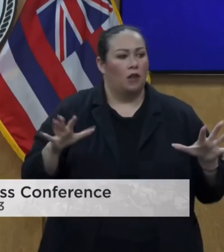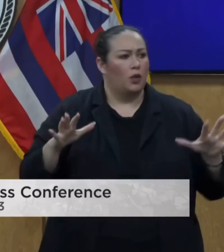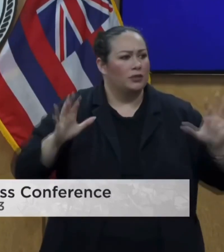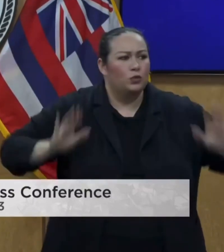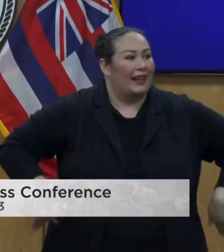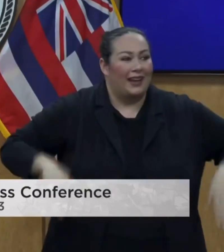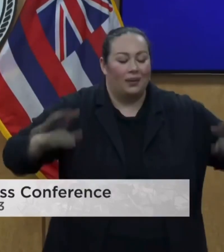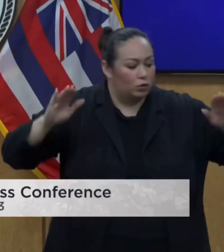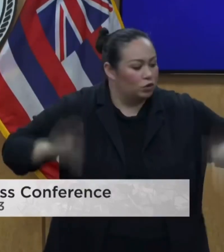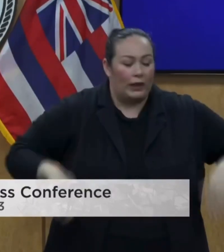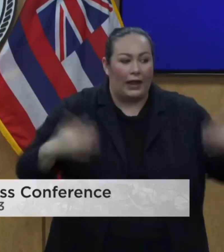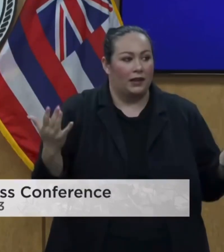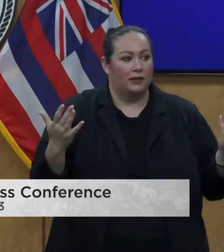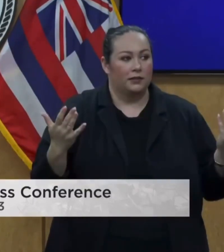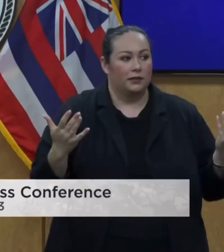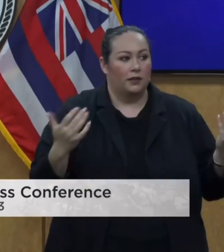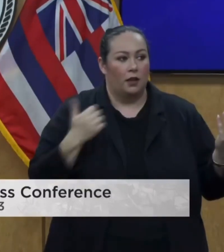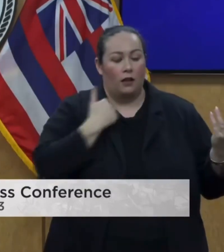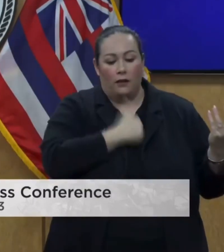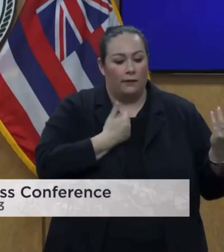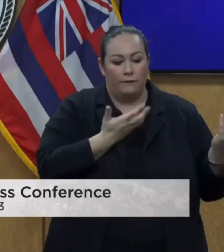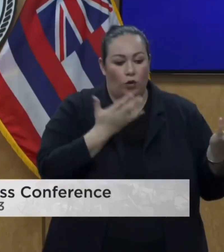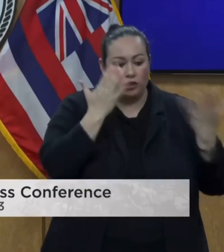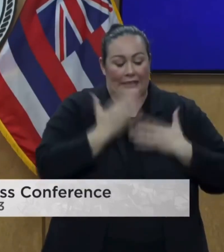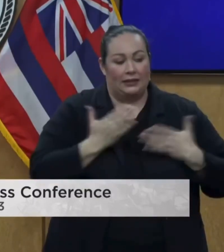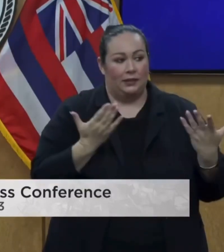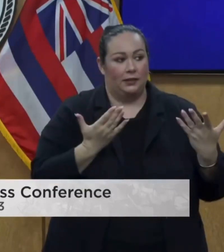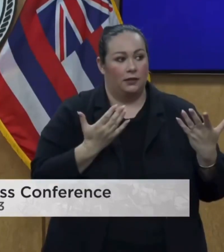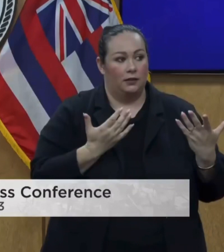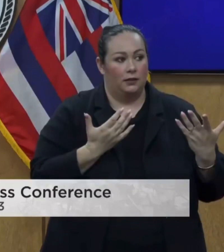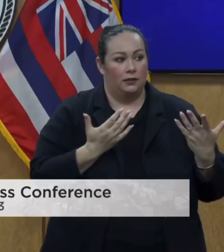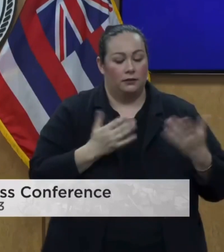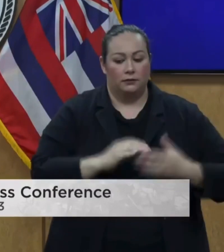late, unfortunately. So that's all I'm trying to say. Thank you. Thank you.